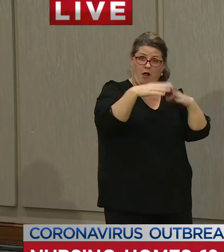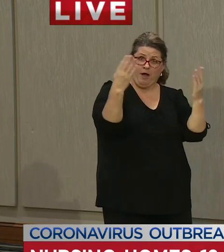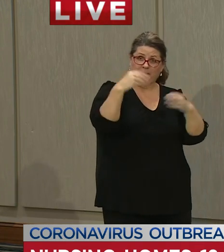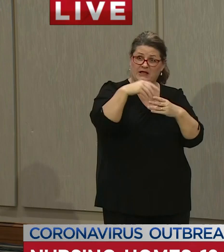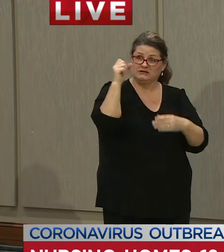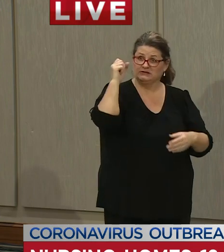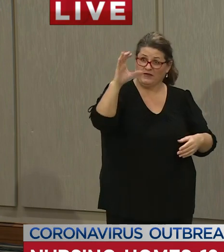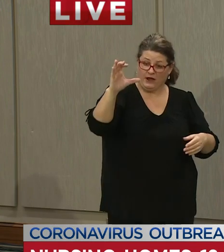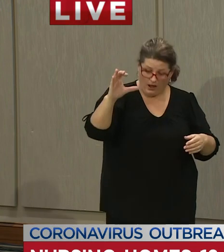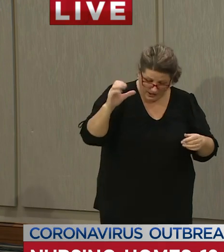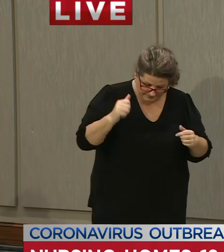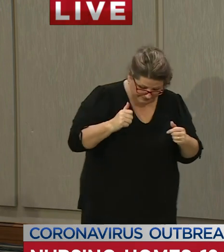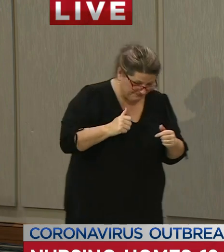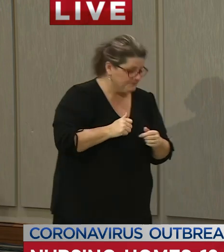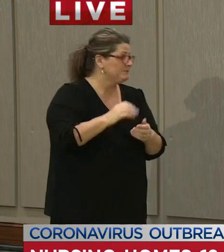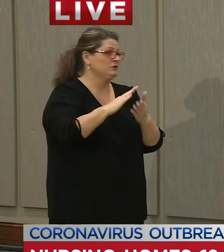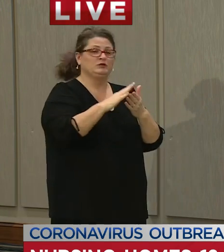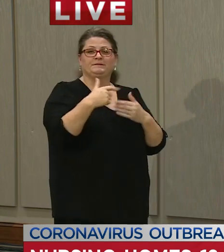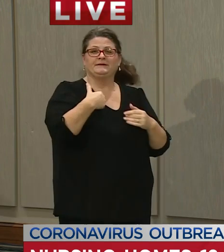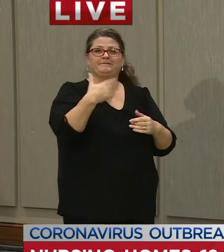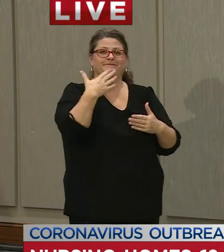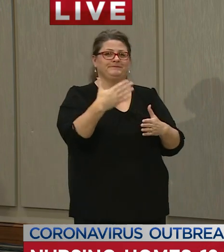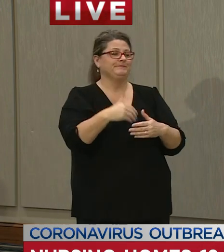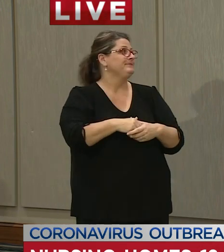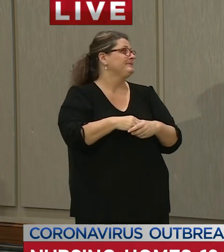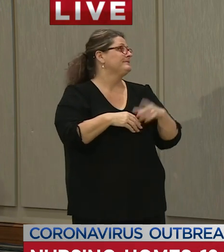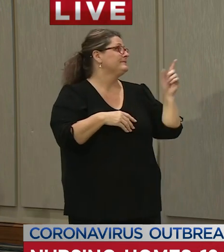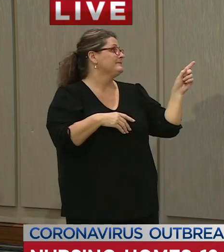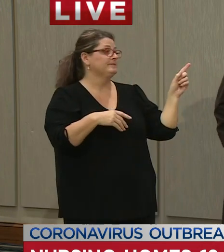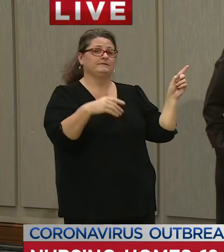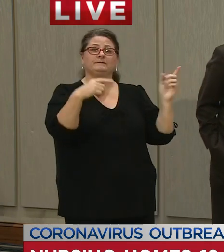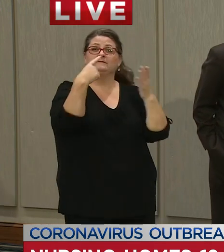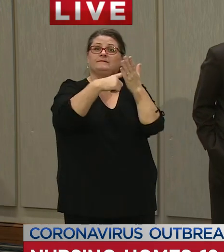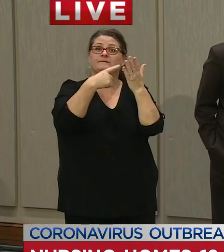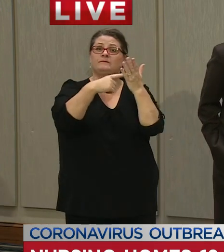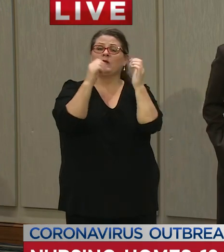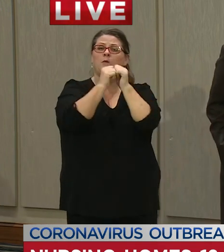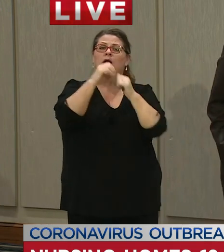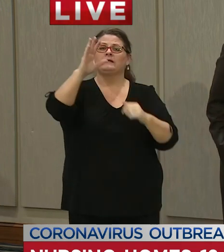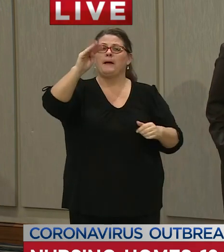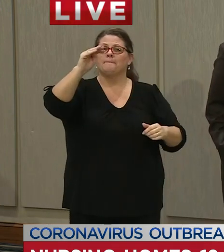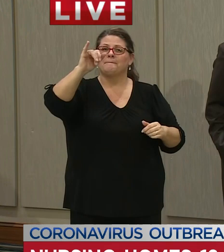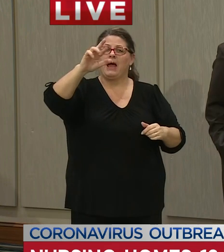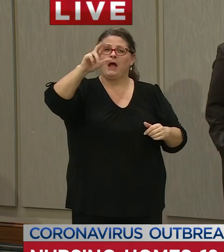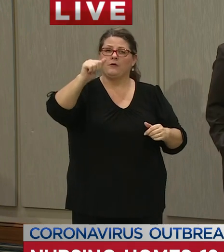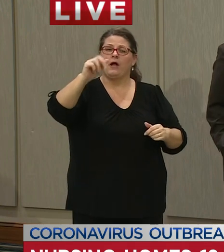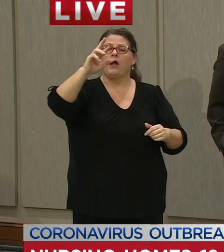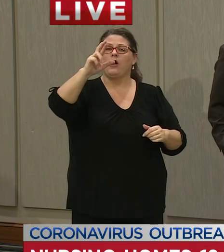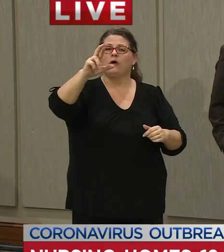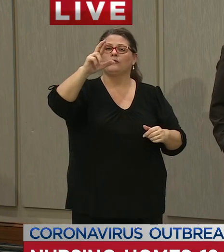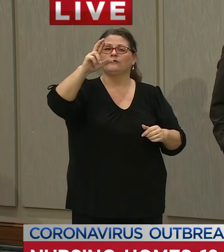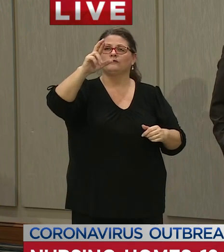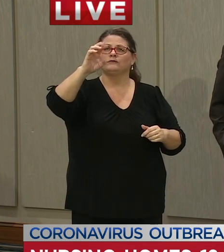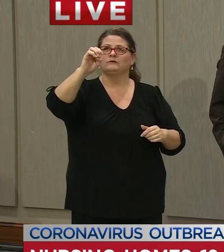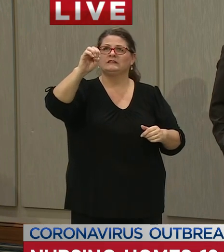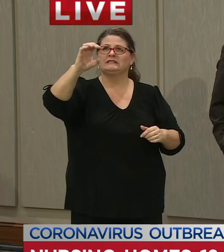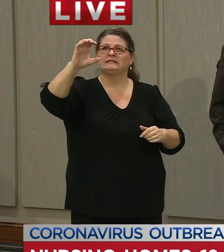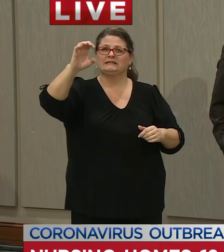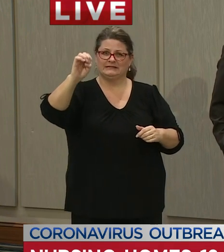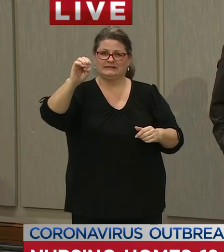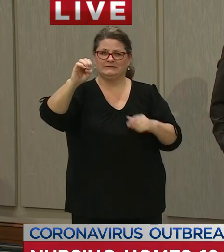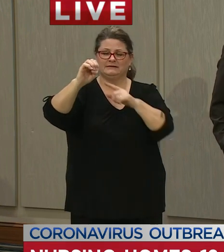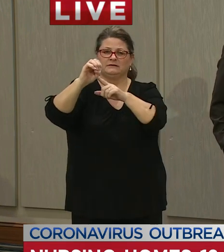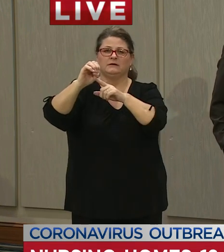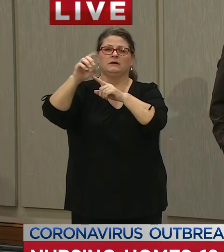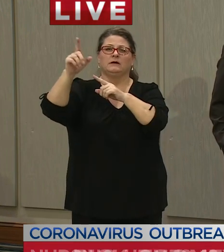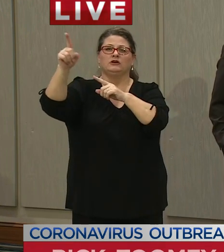south carolina i had a discussion with uh myra reese in our environmental affairs leader and she's working